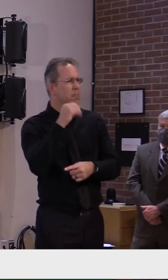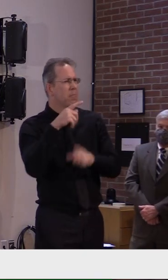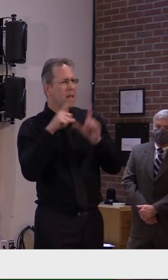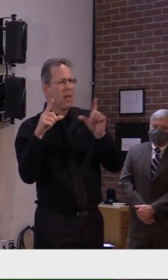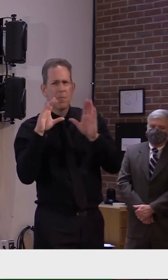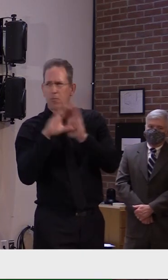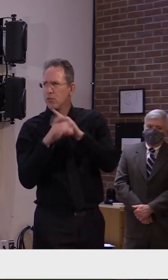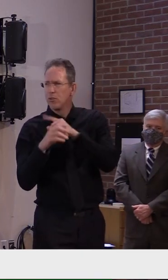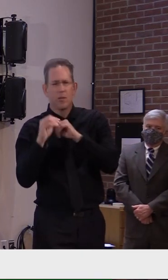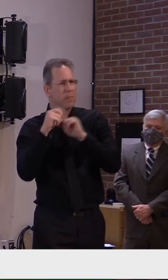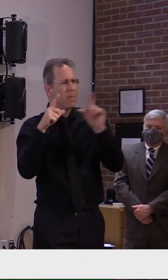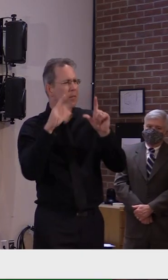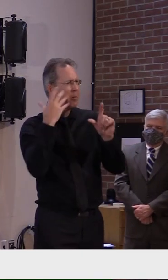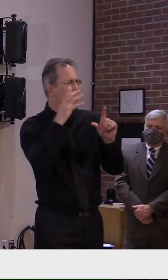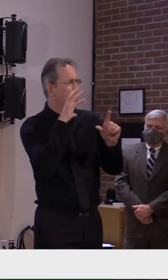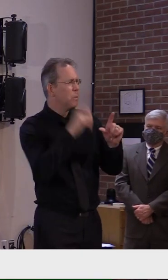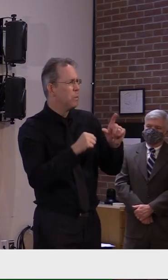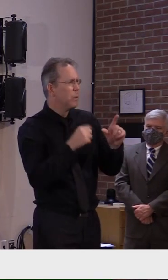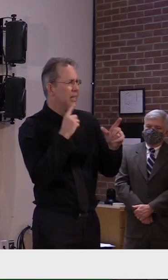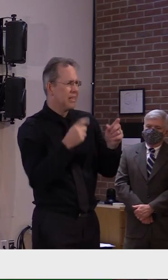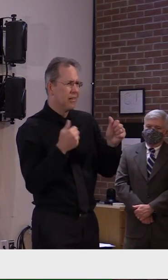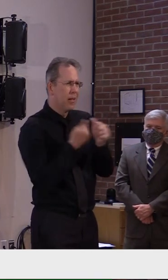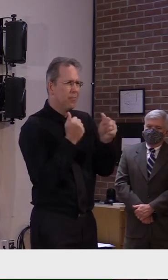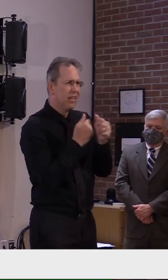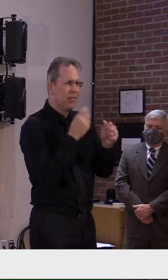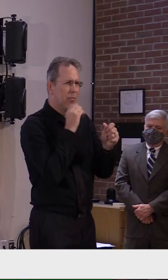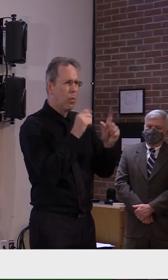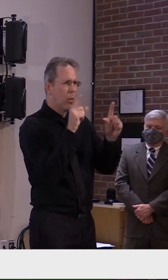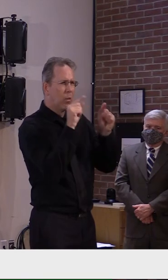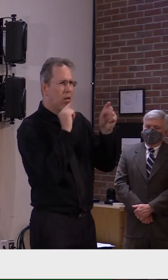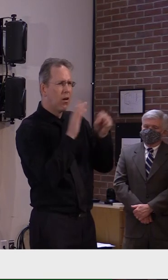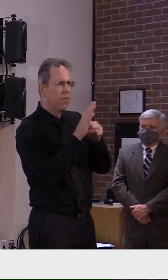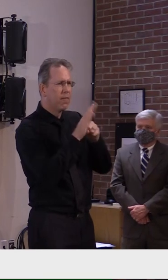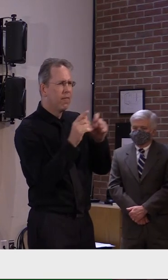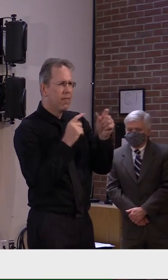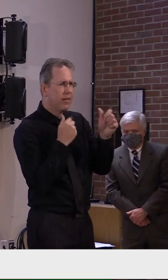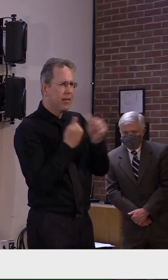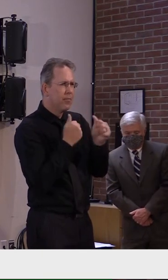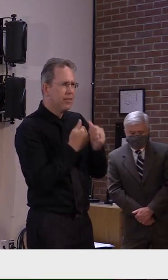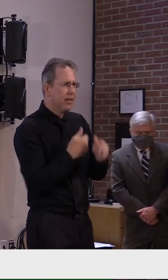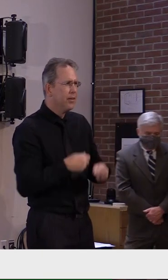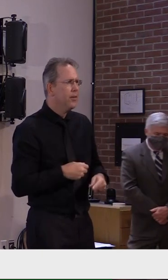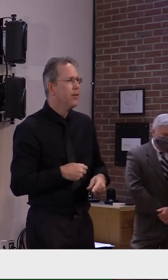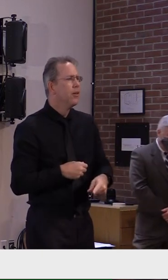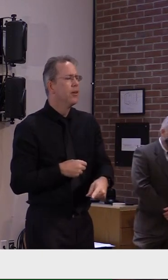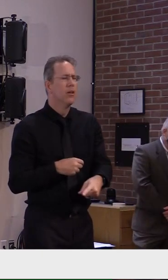Okay. We'll, we'll get back to you on that one second. We're going to move to Lisa at the Waterbury Roundabout.